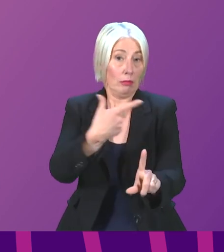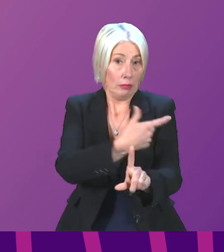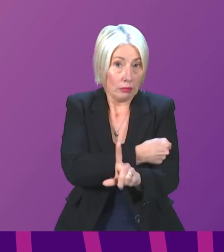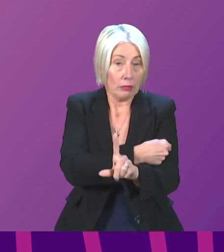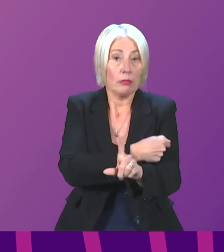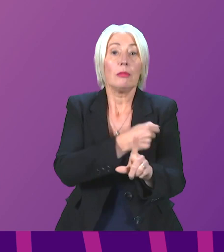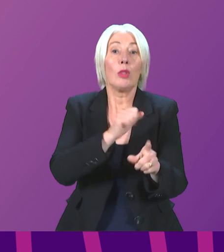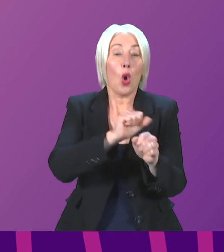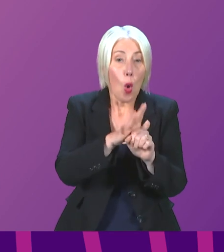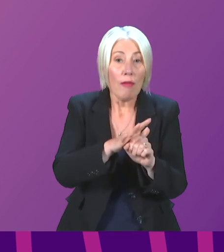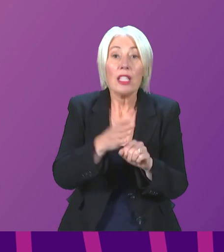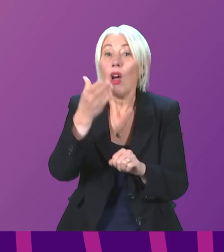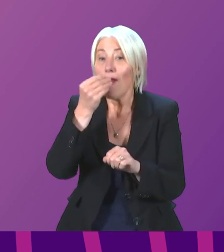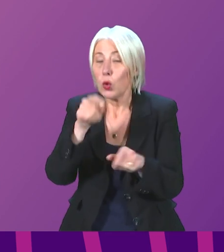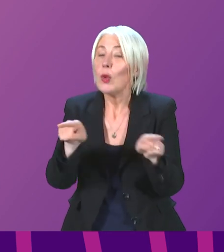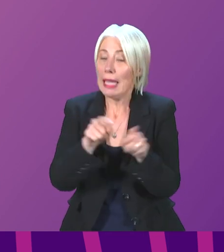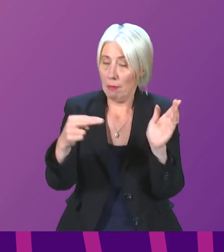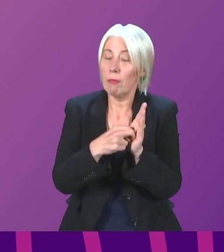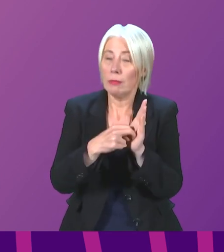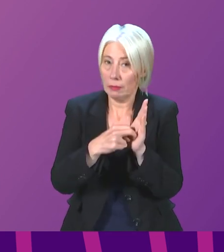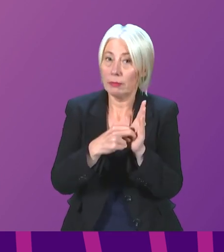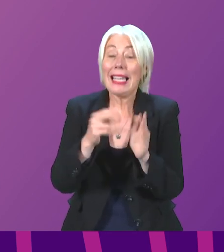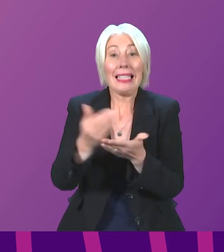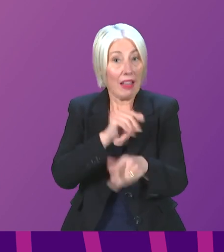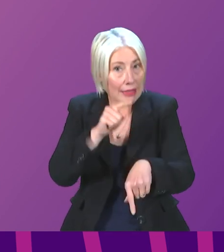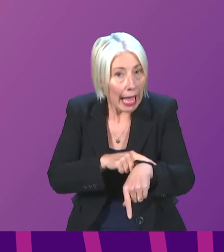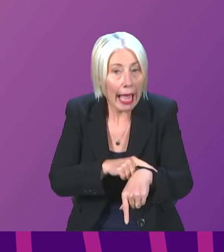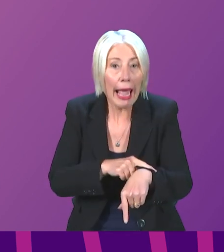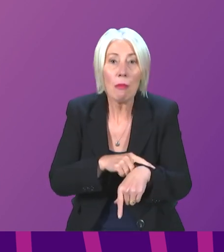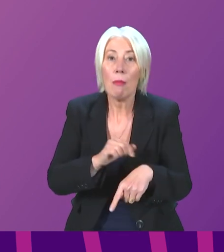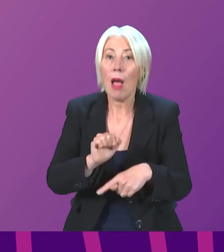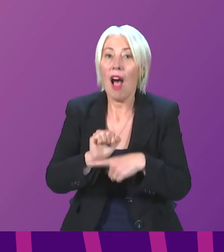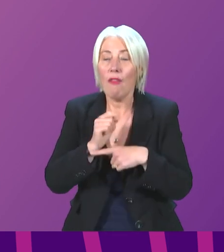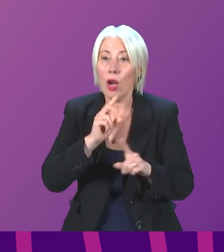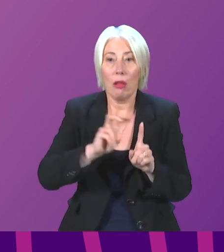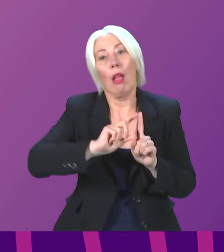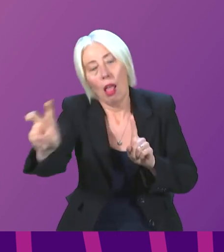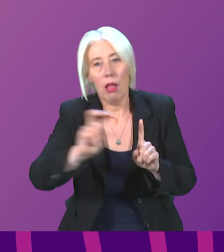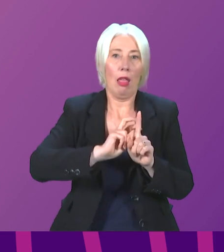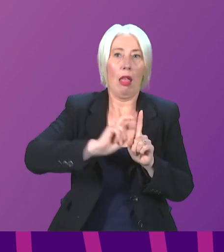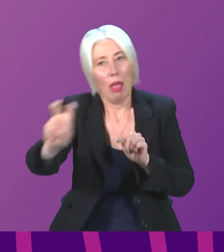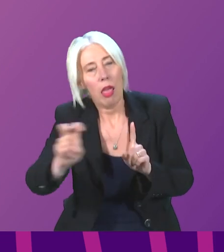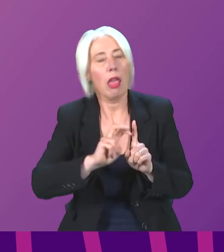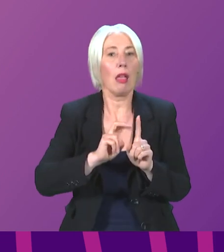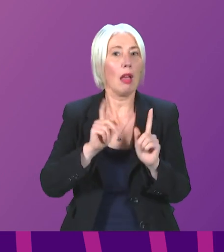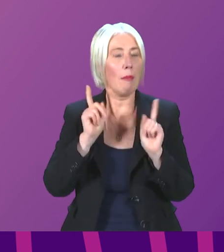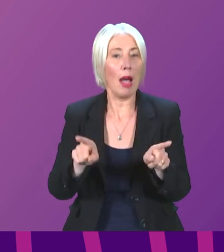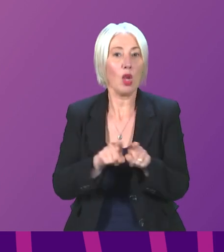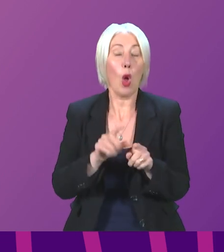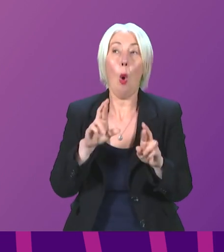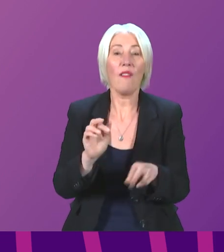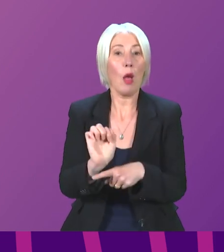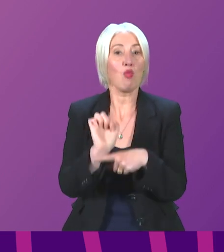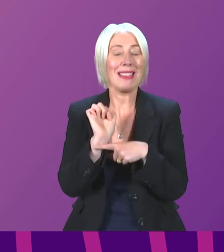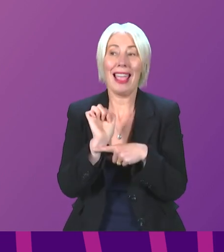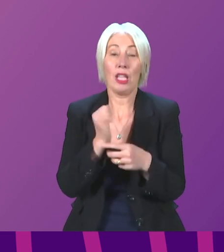vaccine at the same time where possible. This will save time, avoid the need for repeat journeys to vaccination centres, and hopefully it will protect as